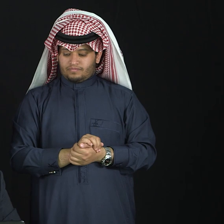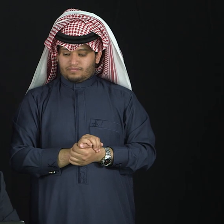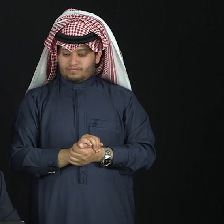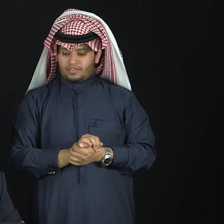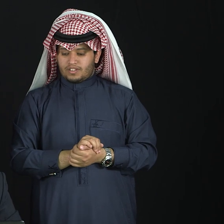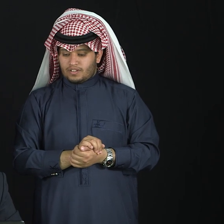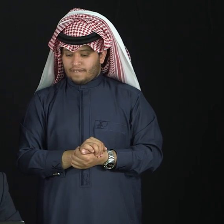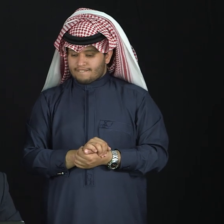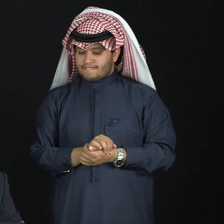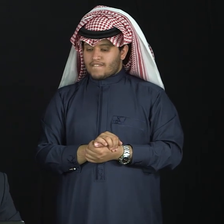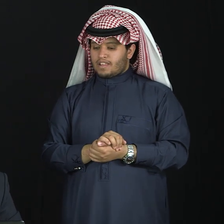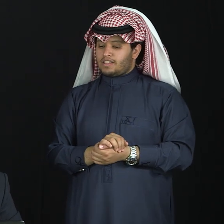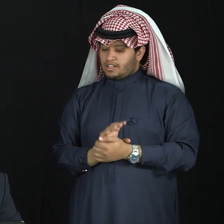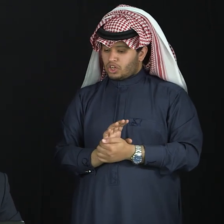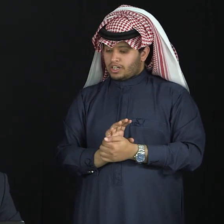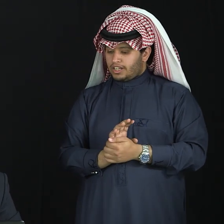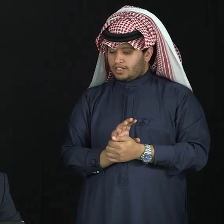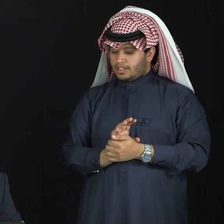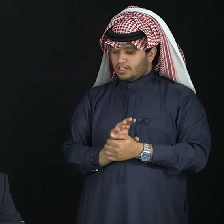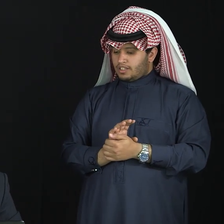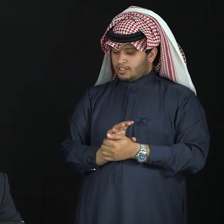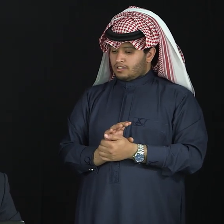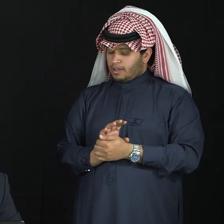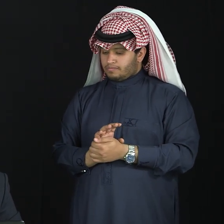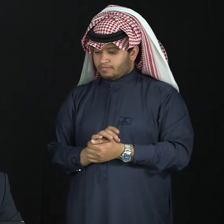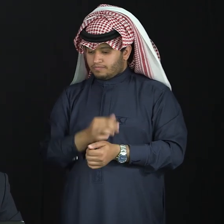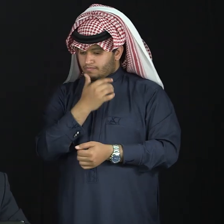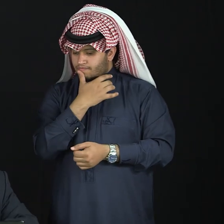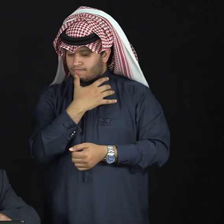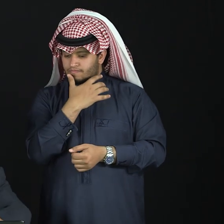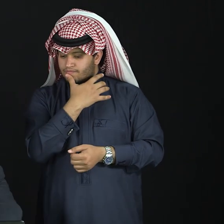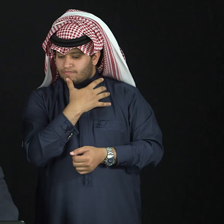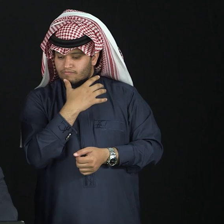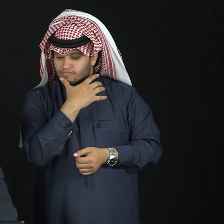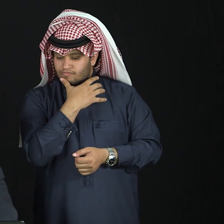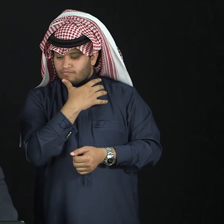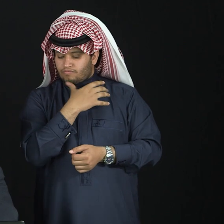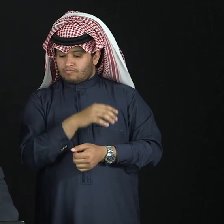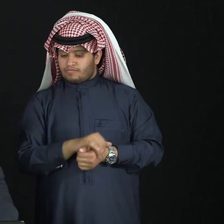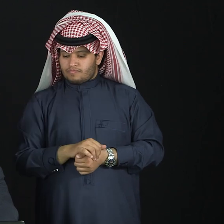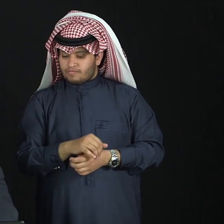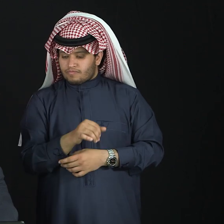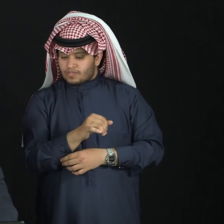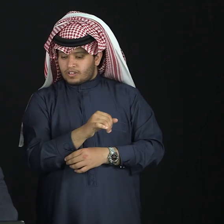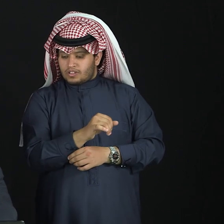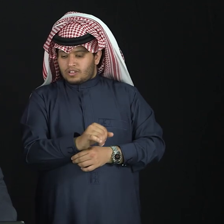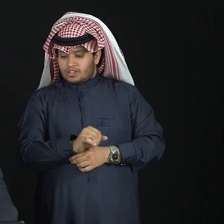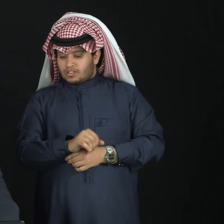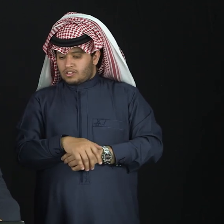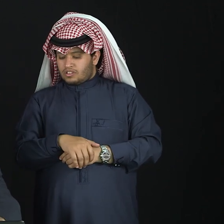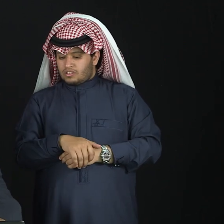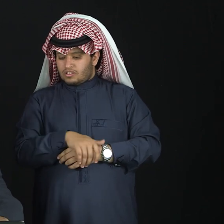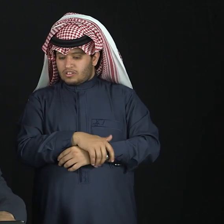Okay, this is the personal pronouns. What did Yes. We have a link in a minute.